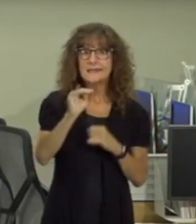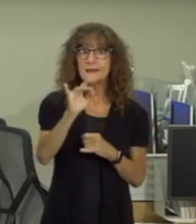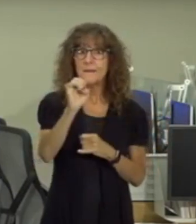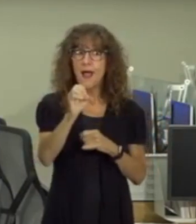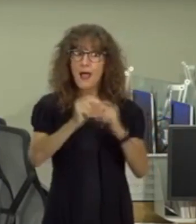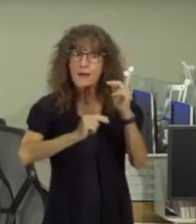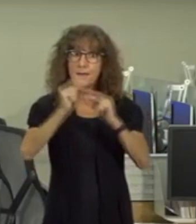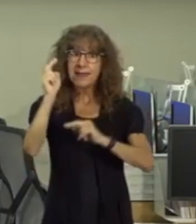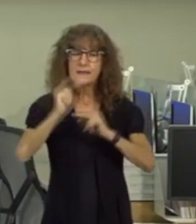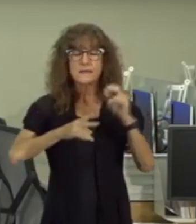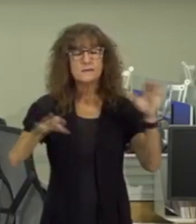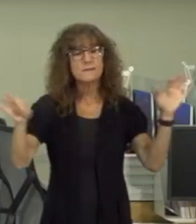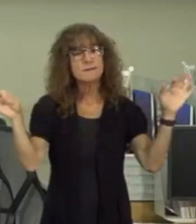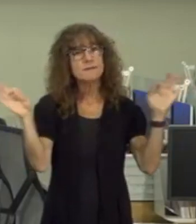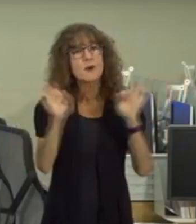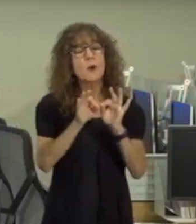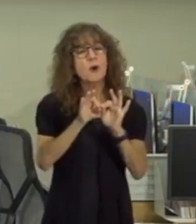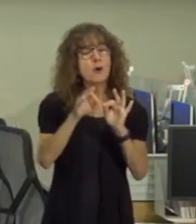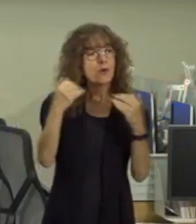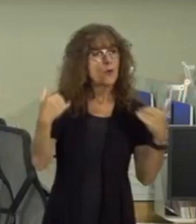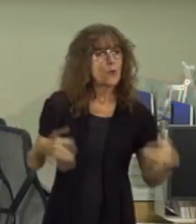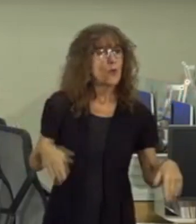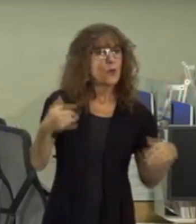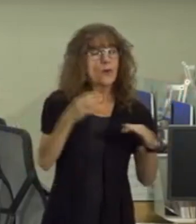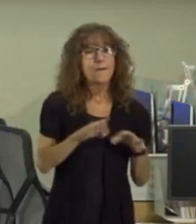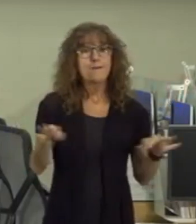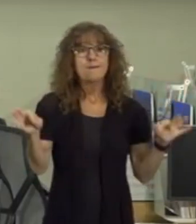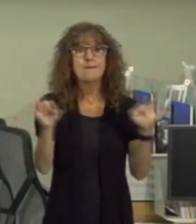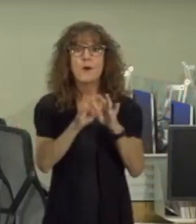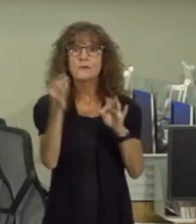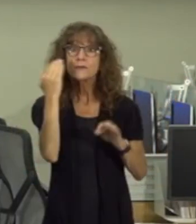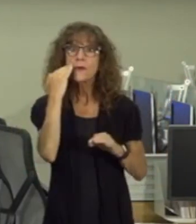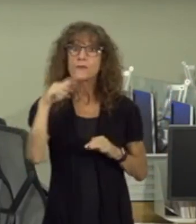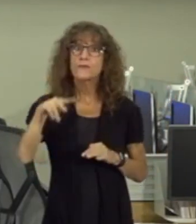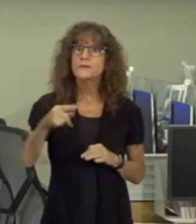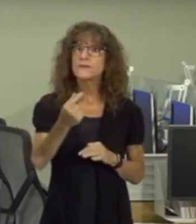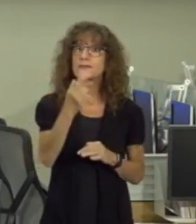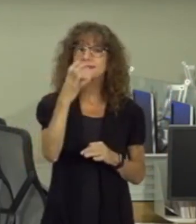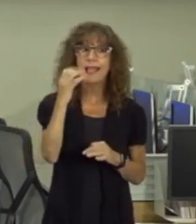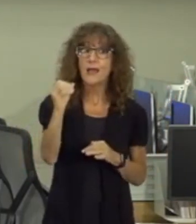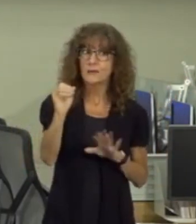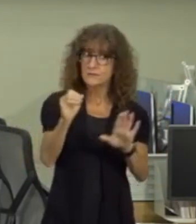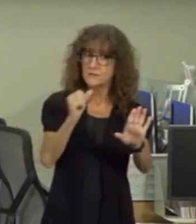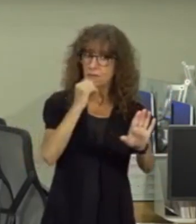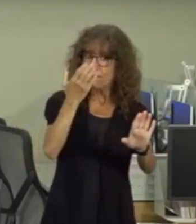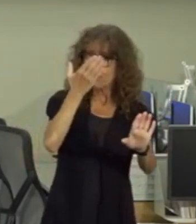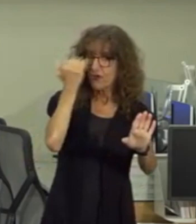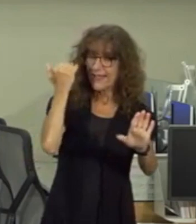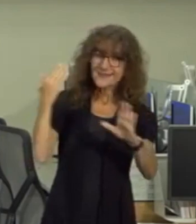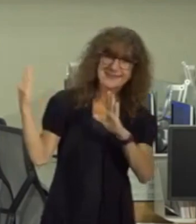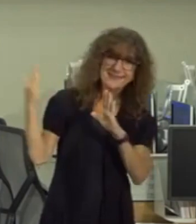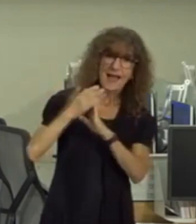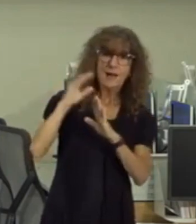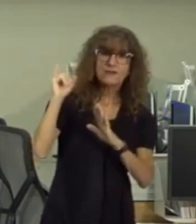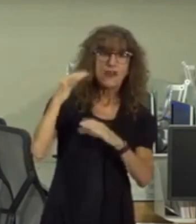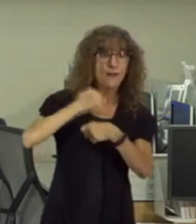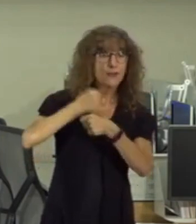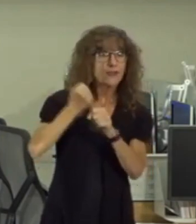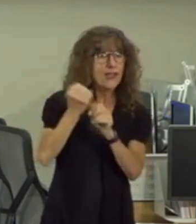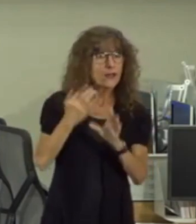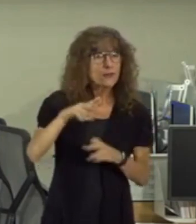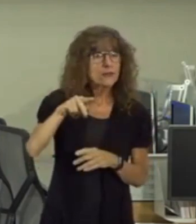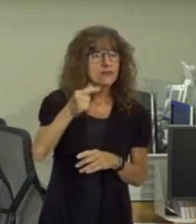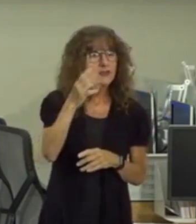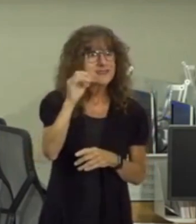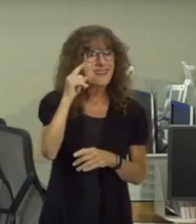bring to the county are critical these are critical at a time where again prince george's county don't forget was the top job creator in prince